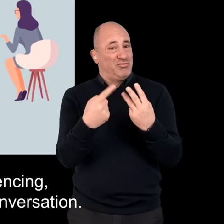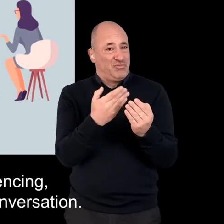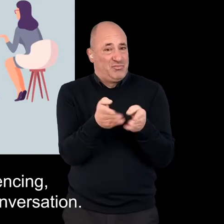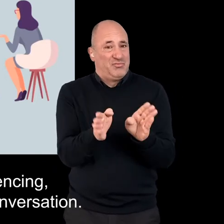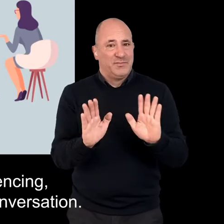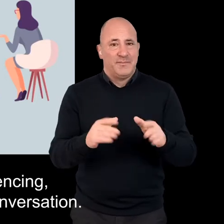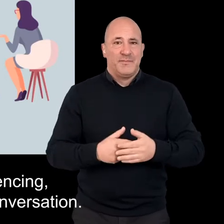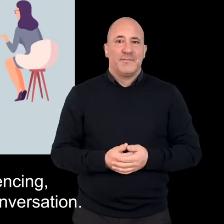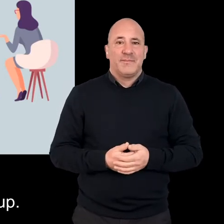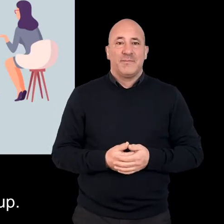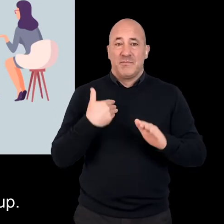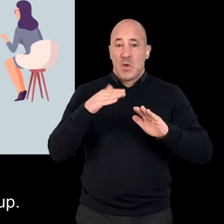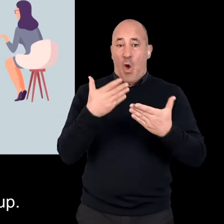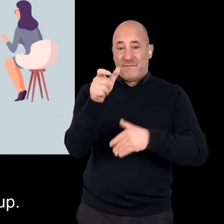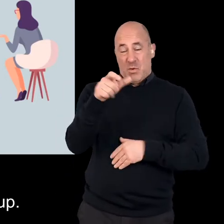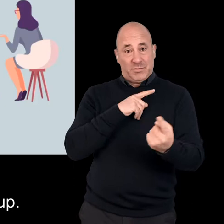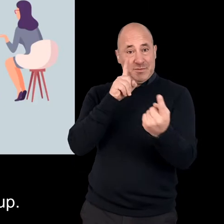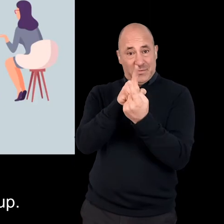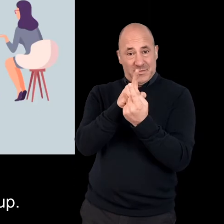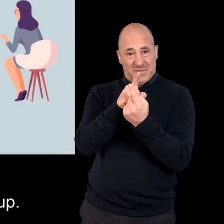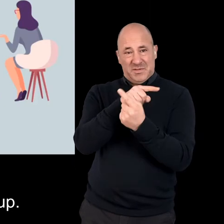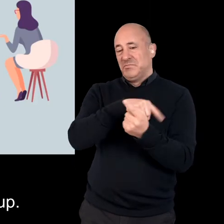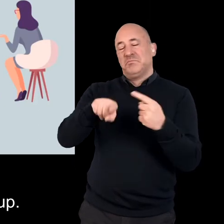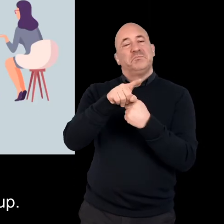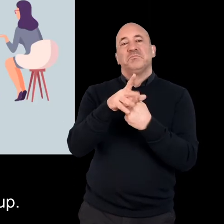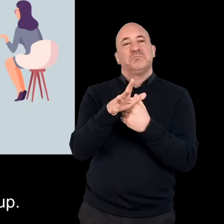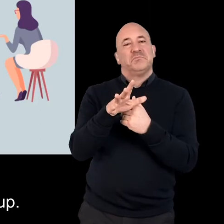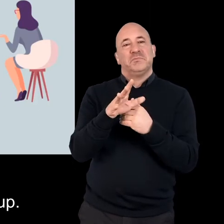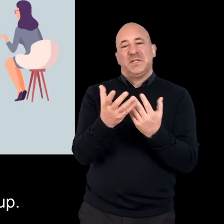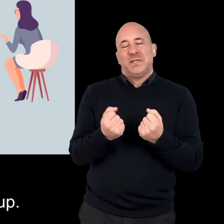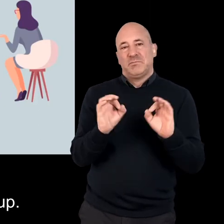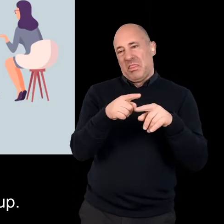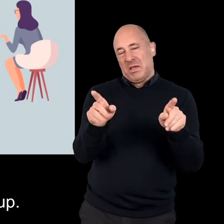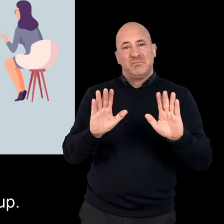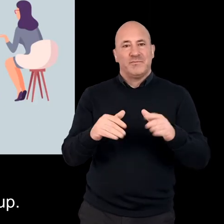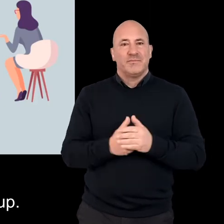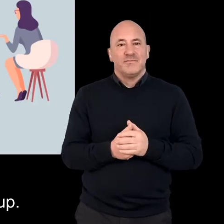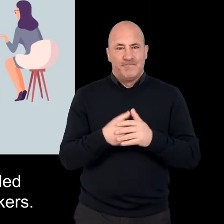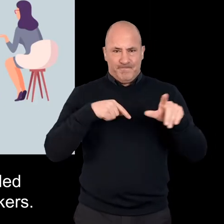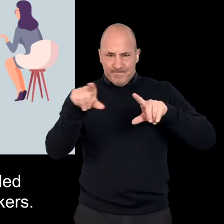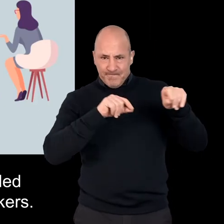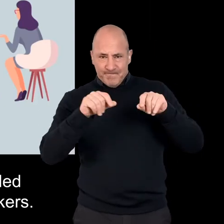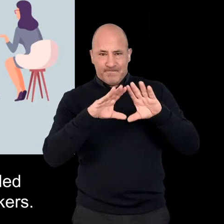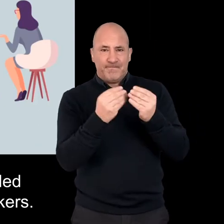email conversation. In person was offered but this choice was not taken up. Our sample size was 20